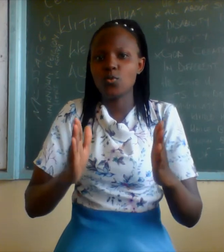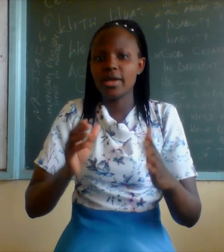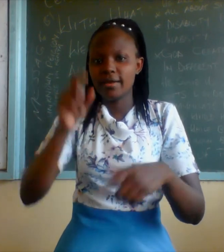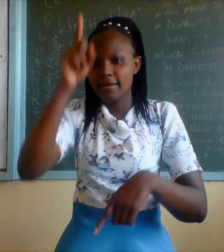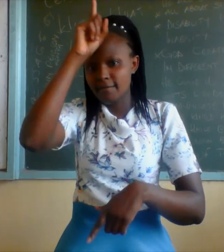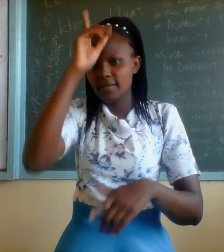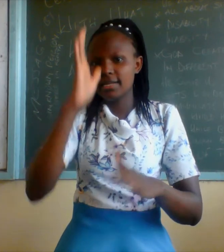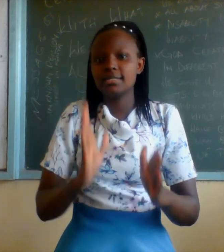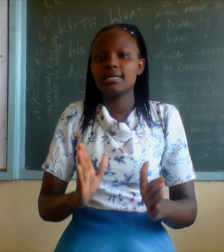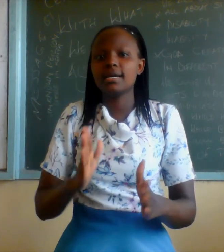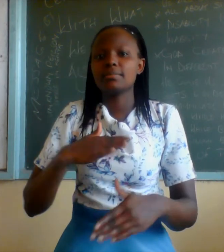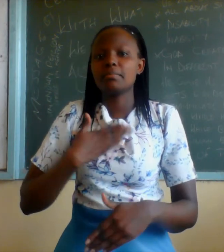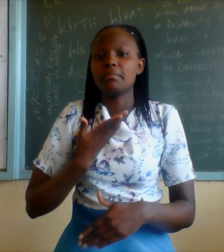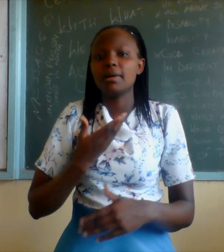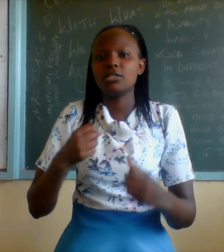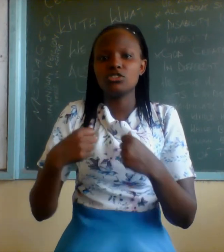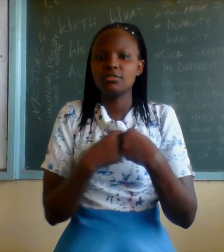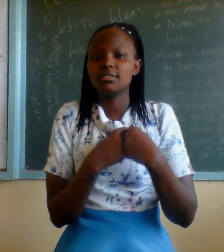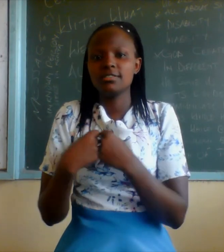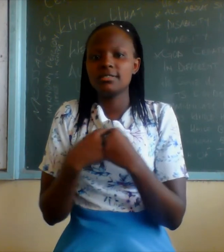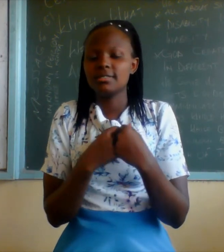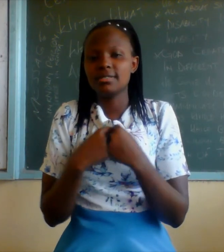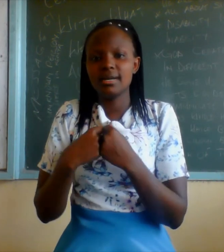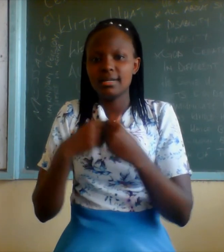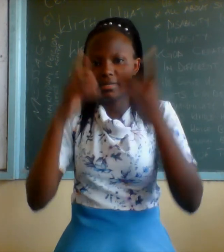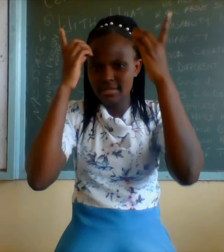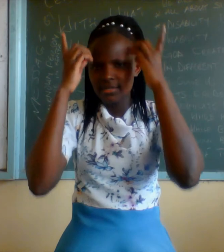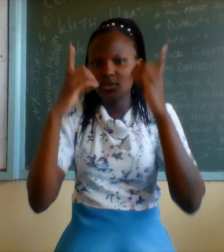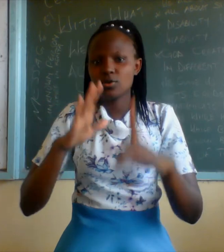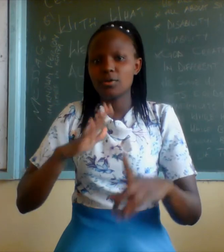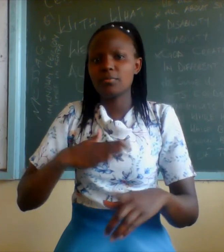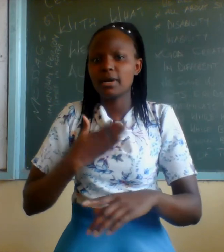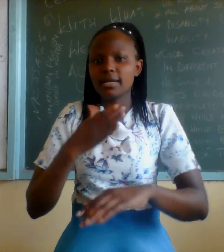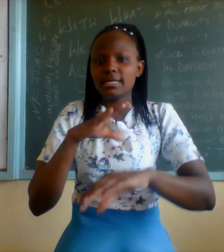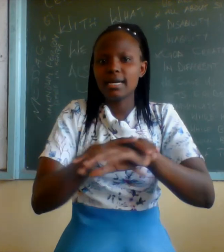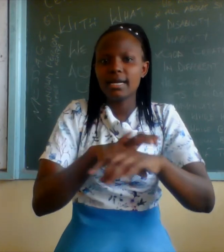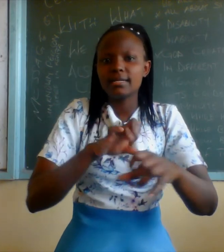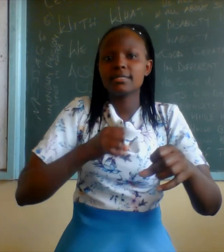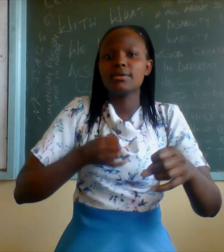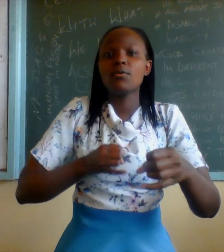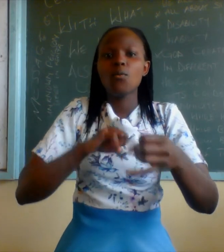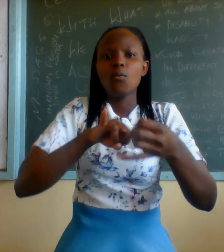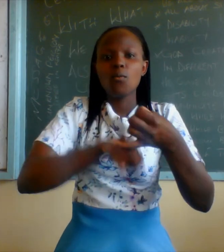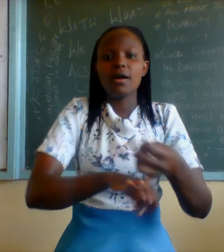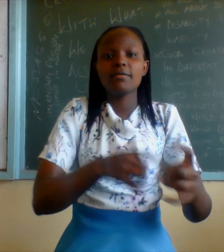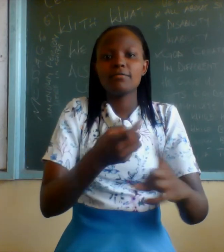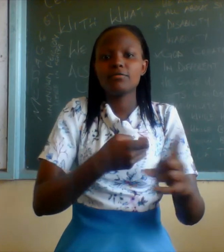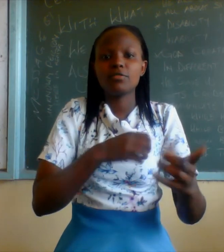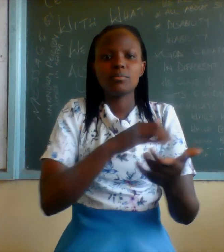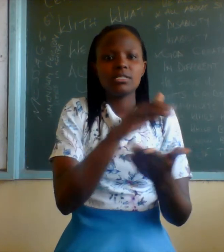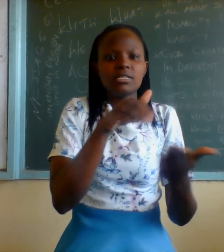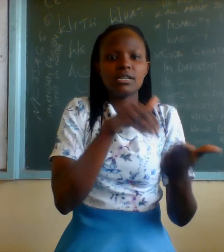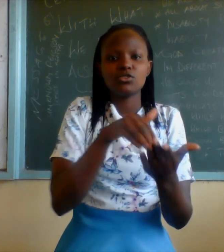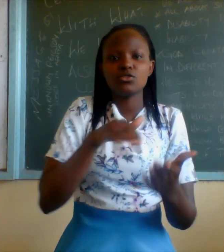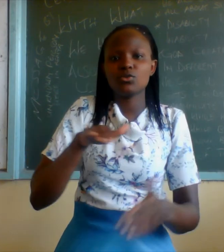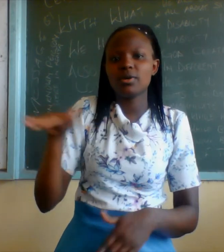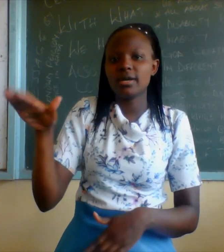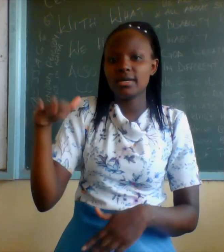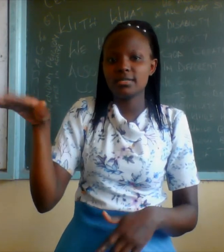challenged my decision to find a wife from Central. You came to my defense. You